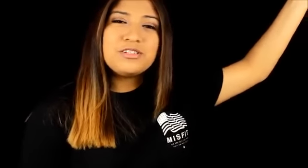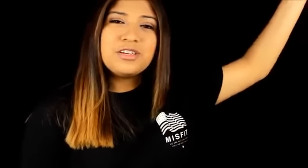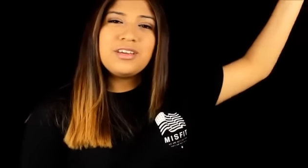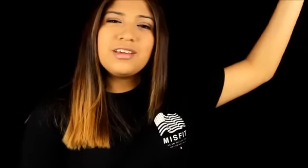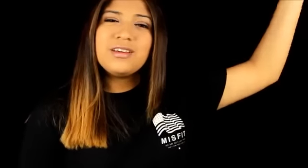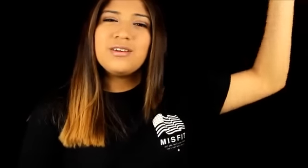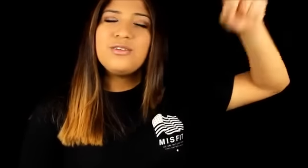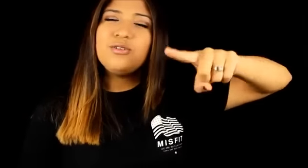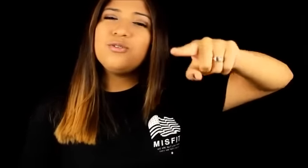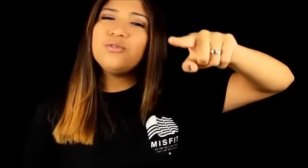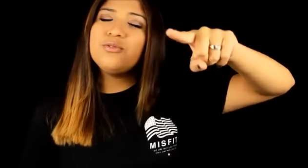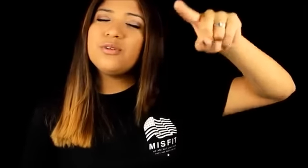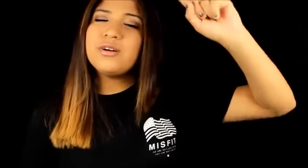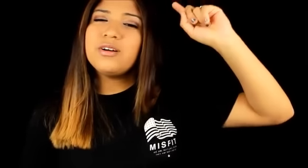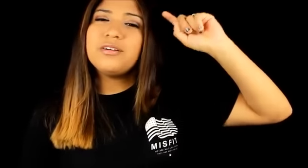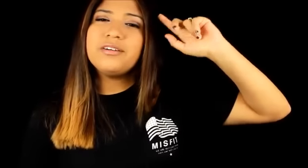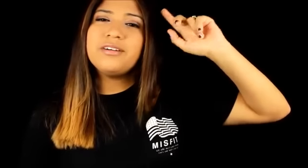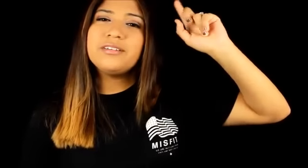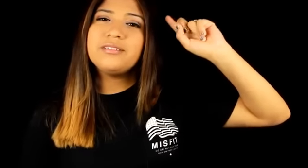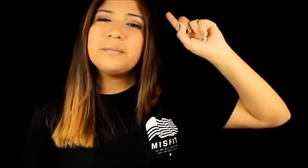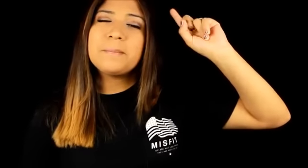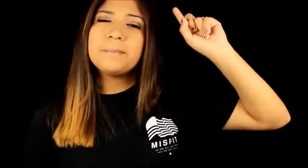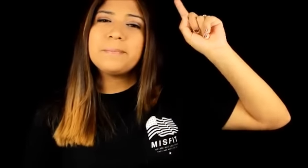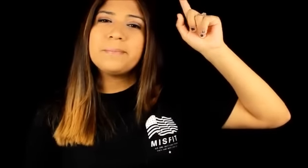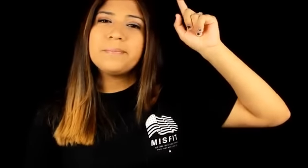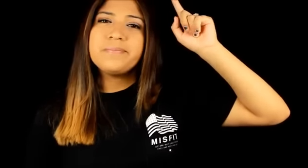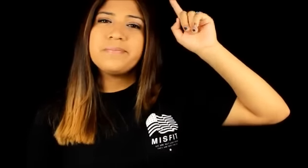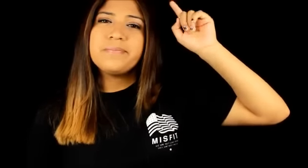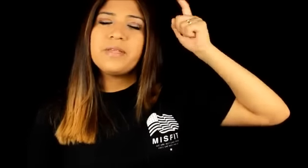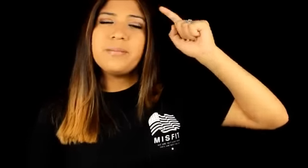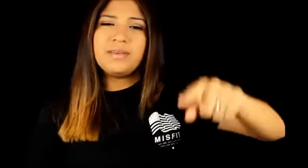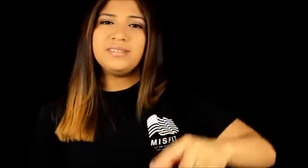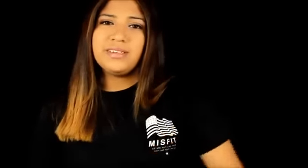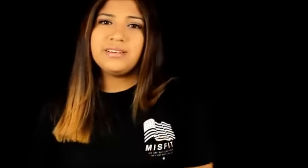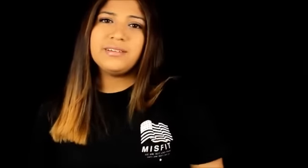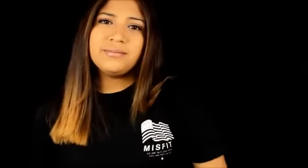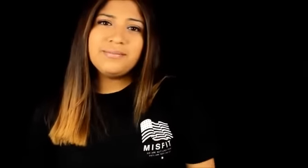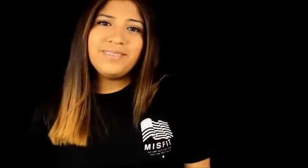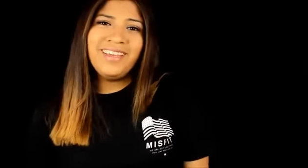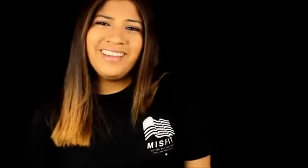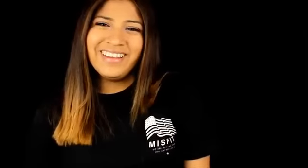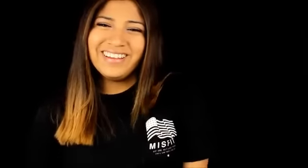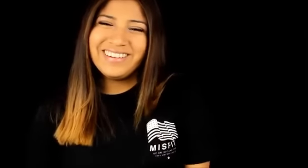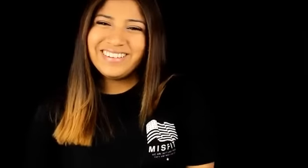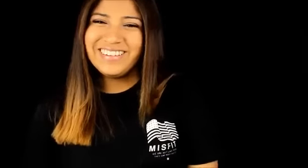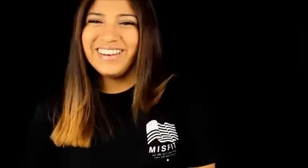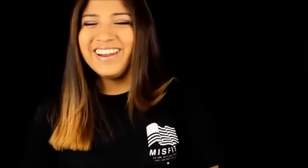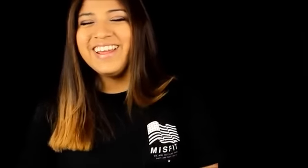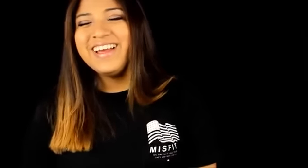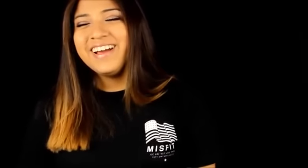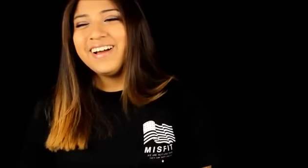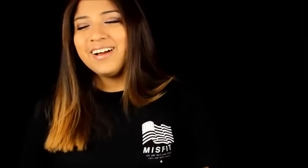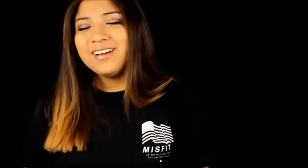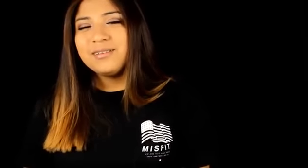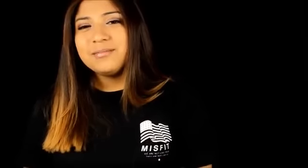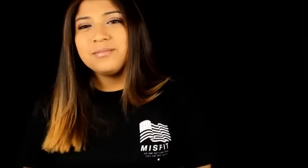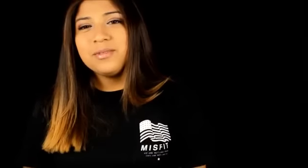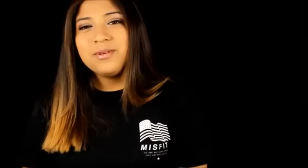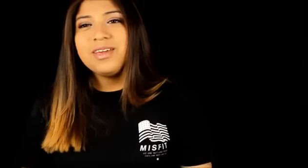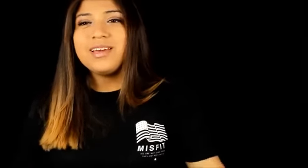watching you are amazing um okay